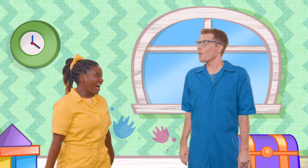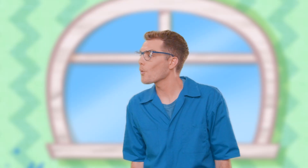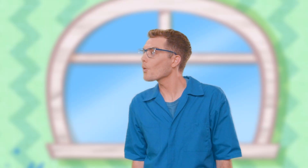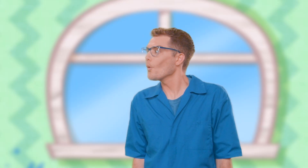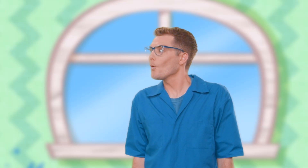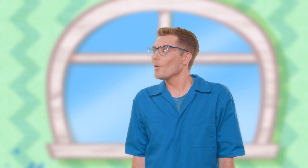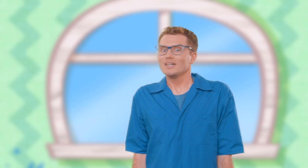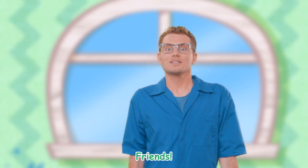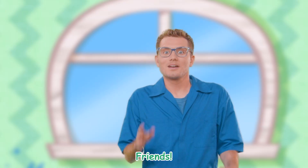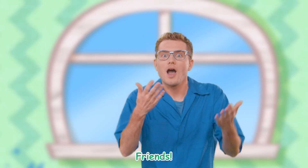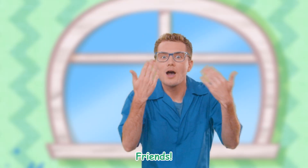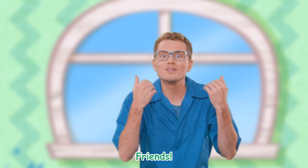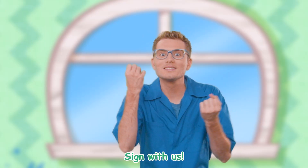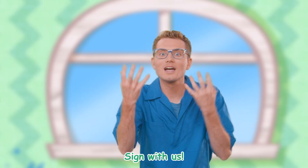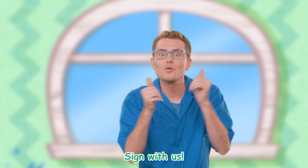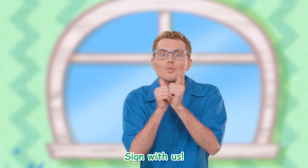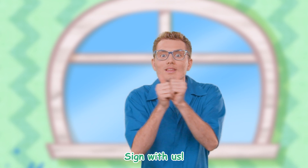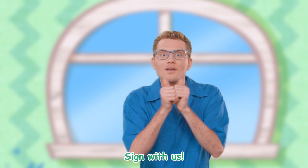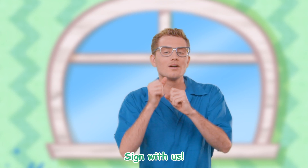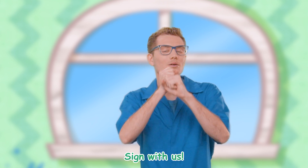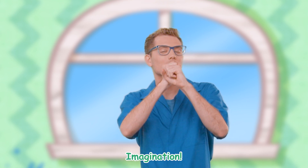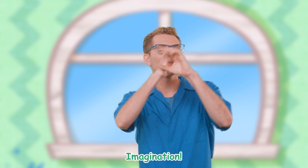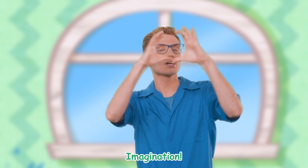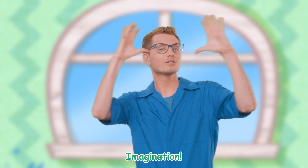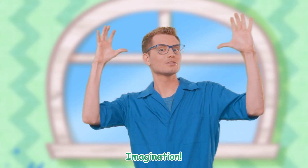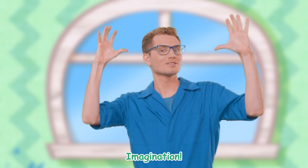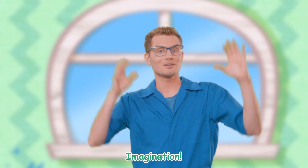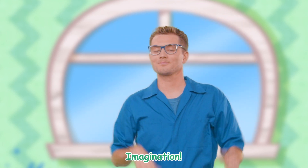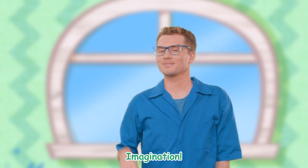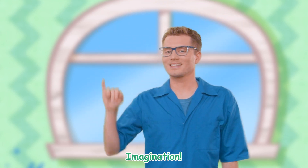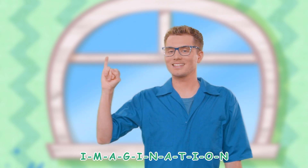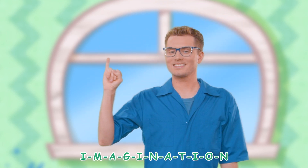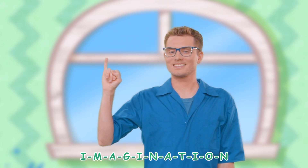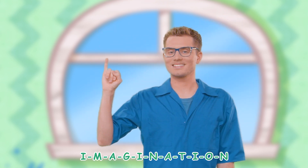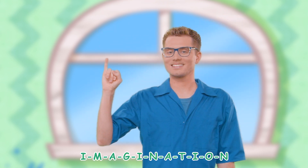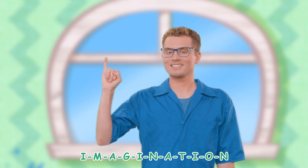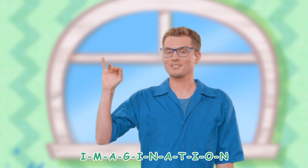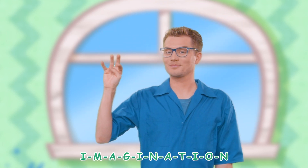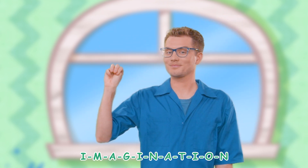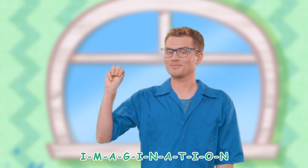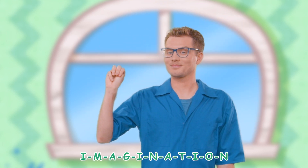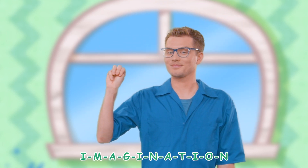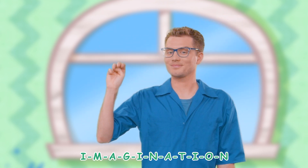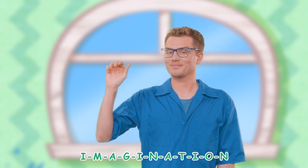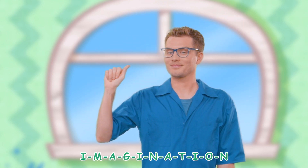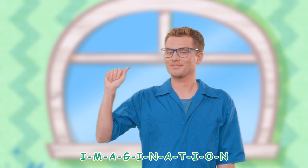Ooh! Friends, sign with us! Imagination! I-M-A